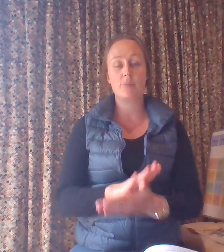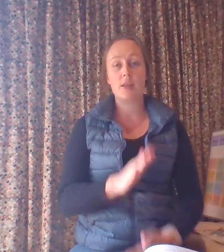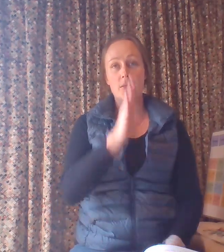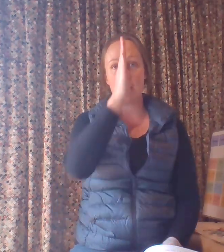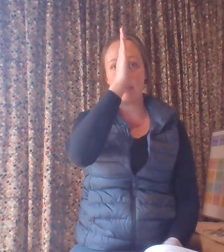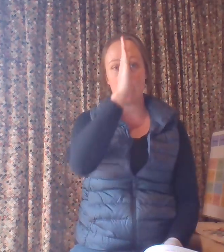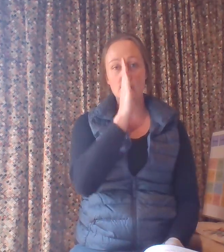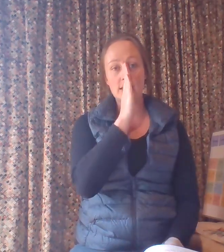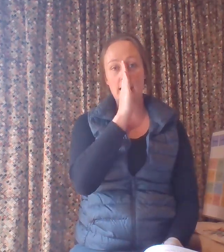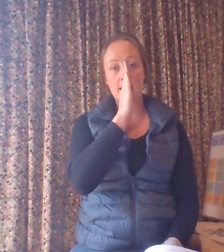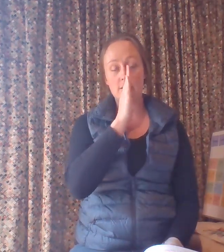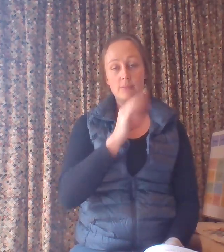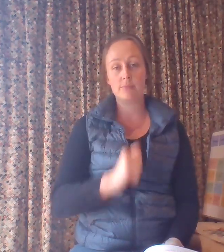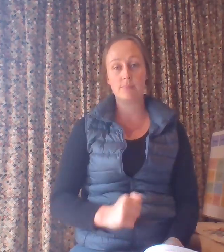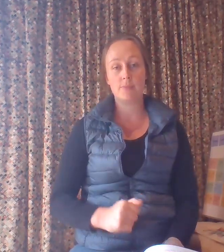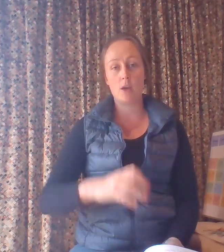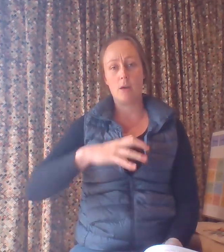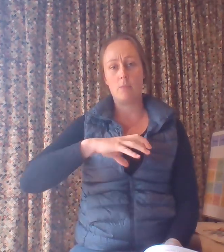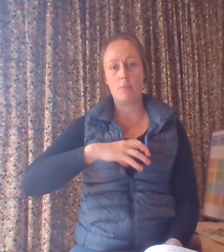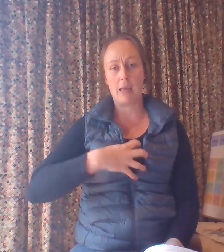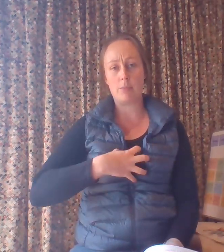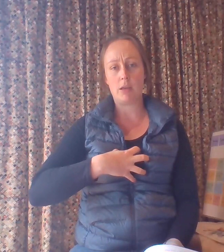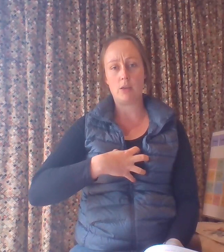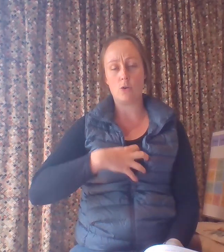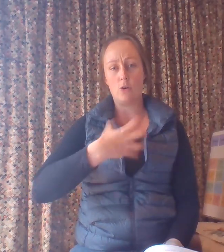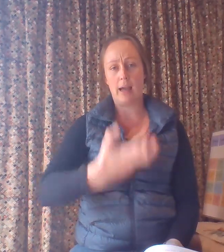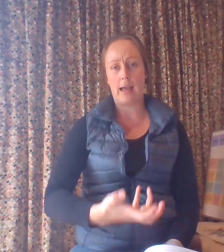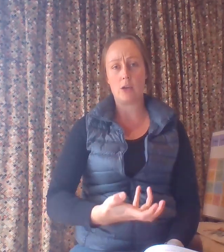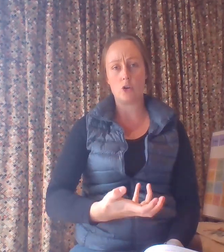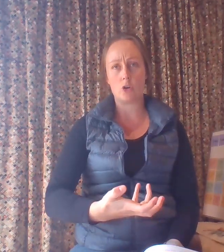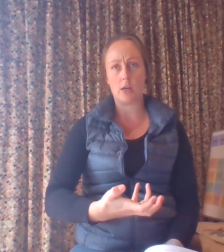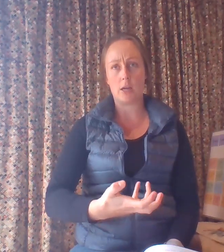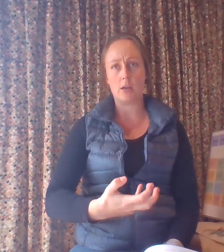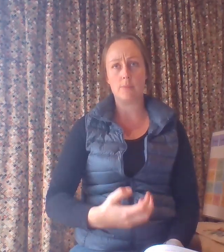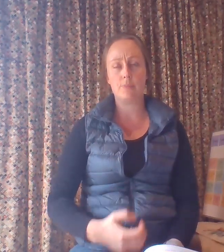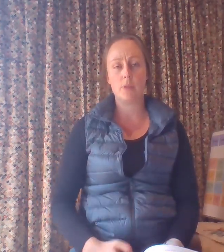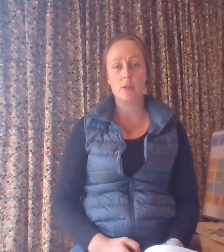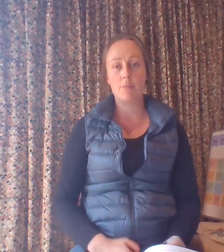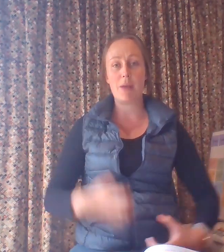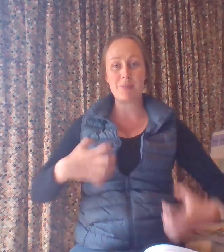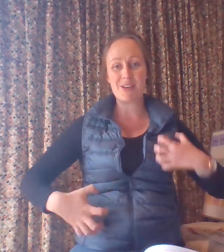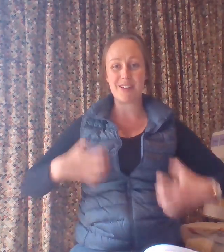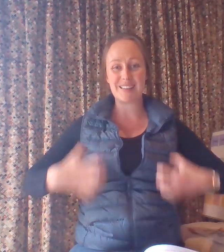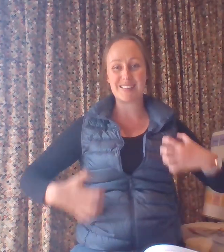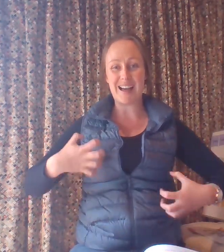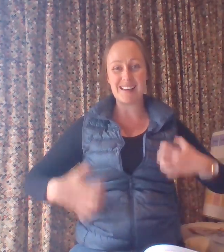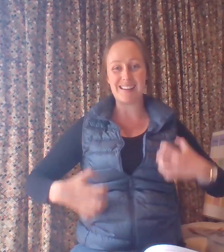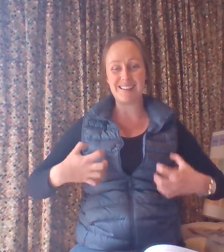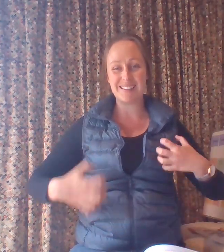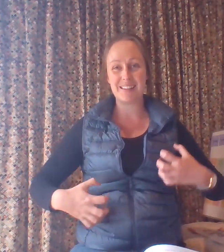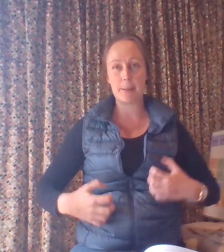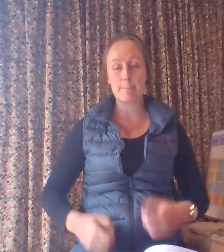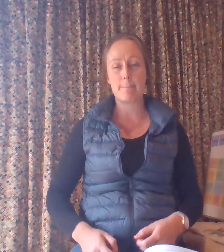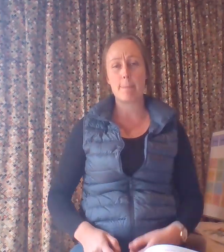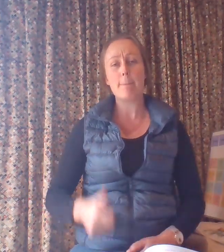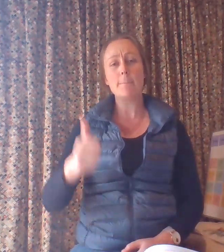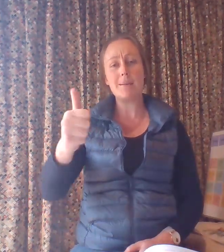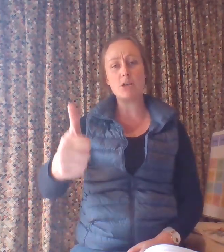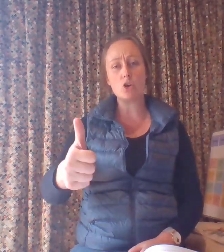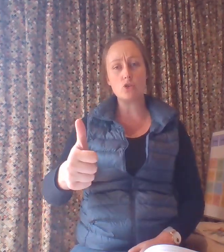Maybe you're sad. Maybe you're angry. Maybe you're excited. Maybe you're